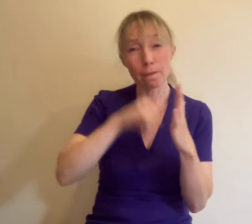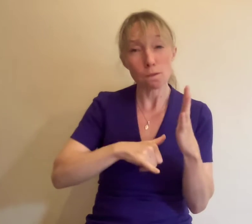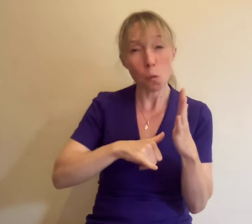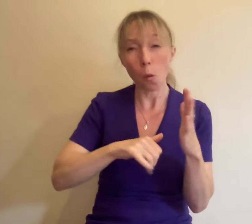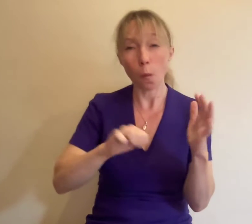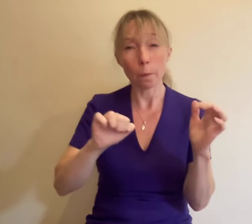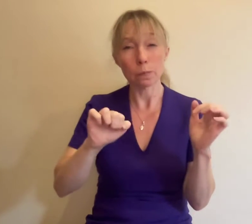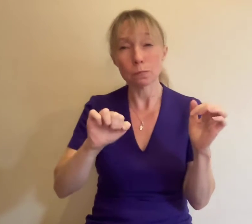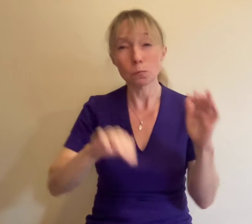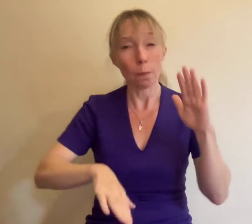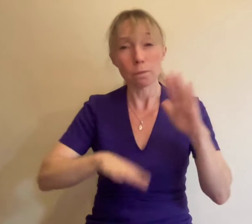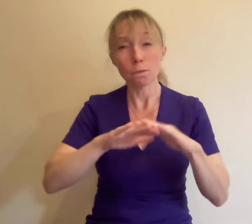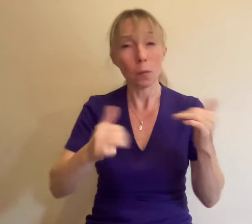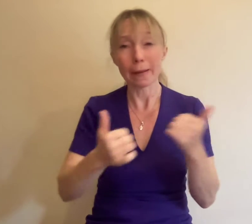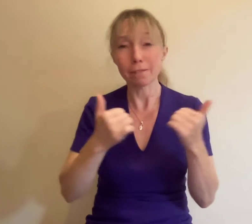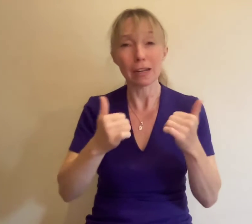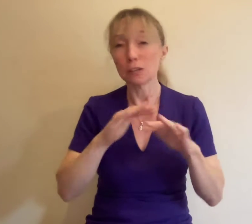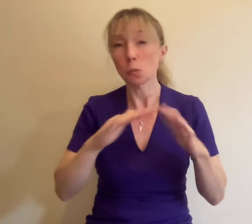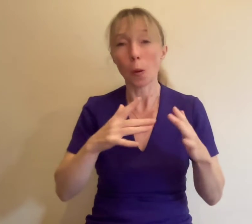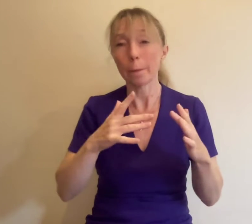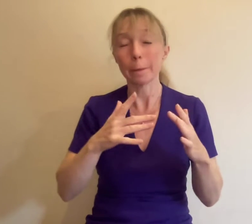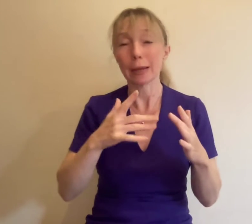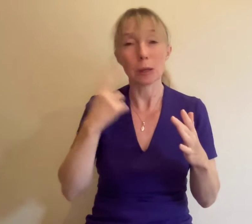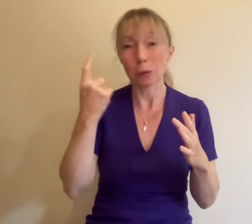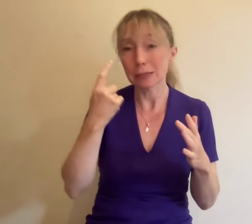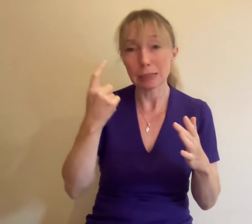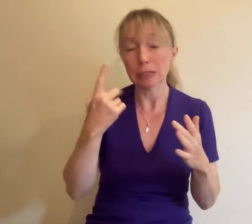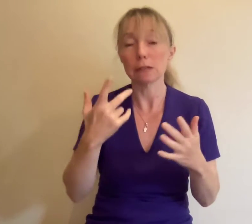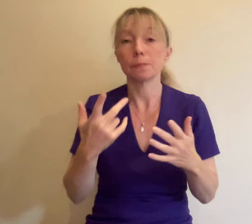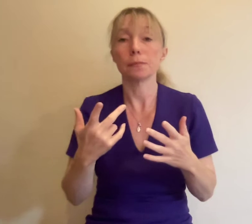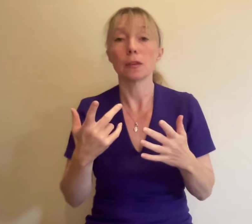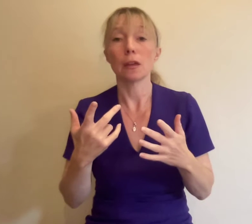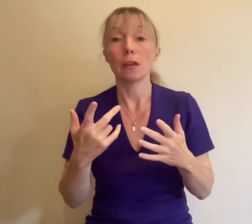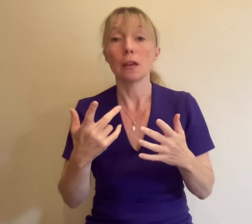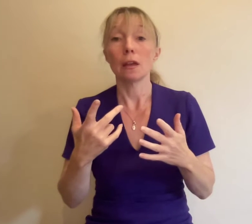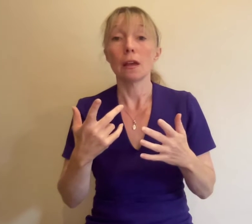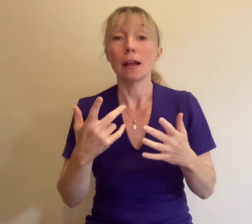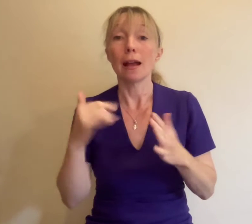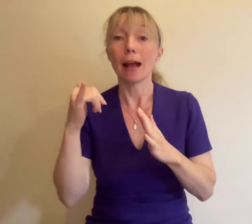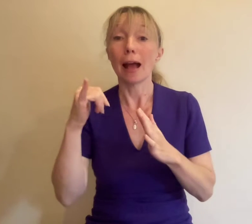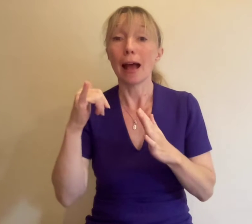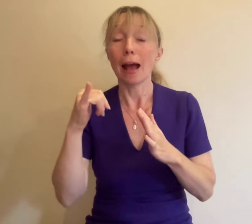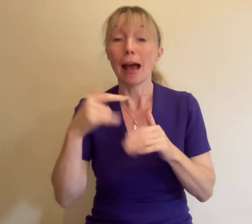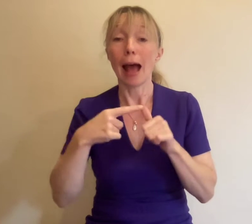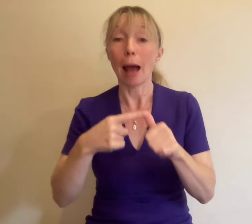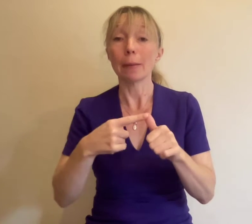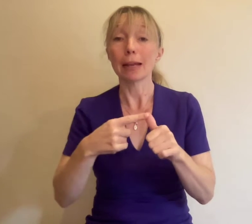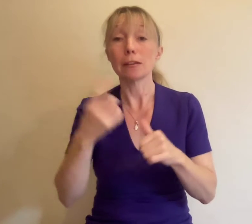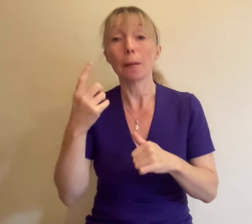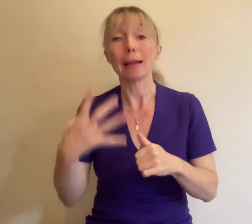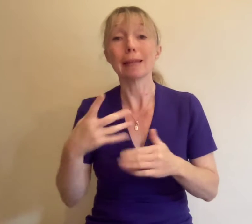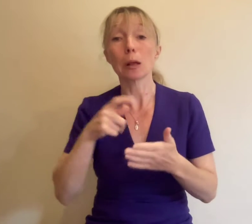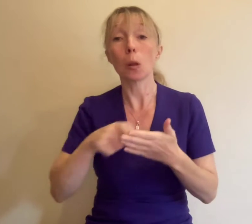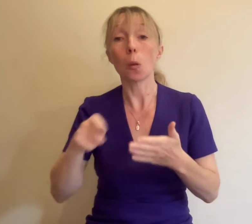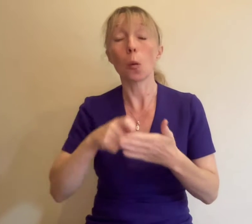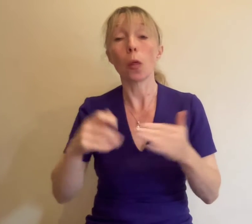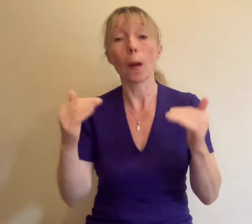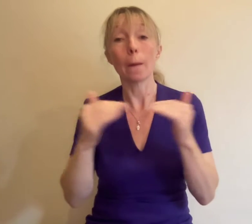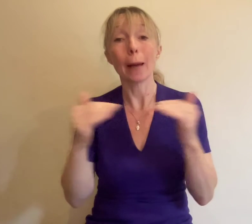acknowledged 10. Applications must be written by a single author who meets the eligibility criteria of the early